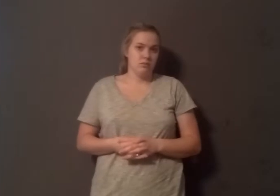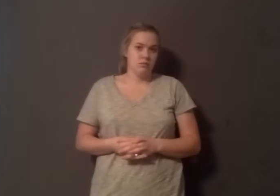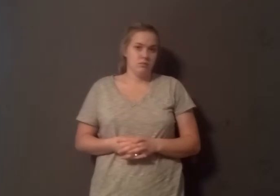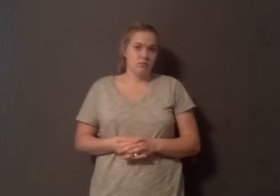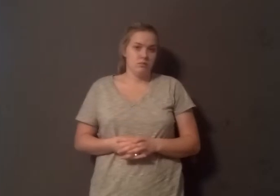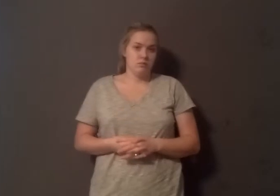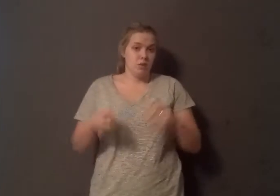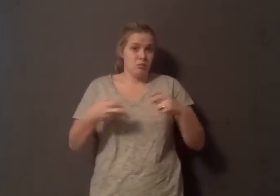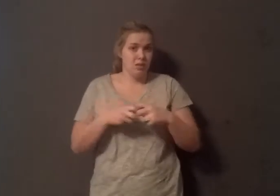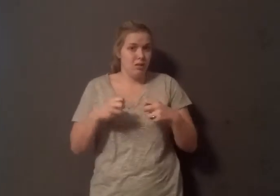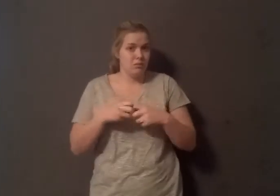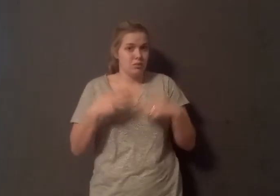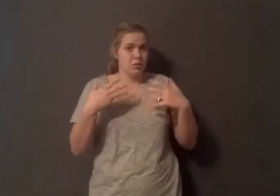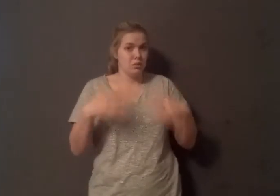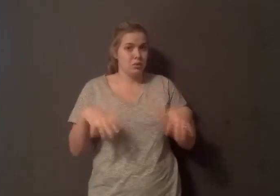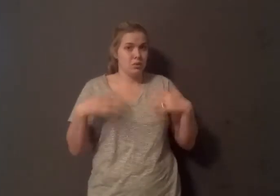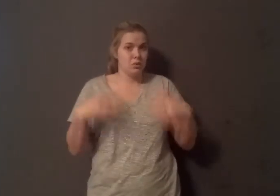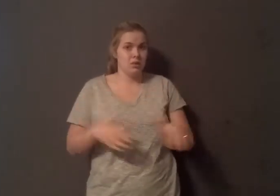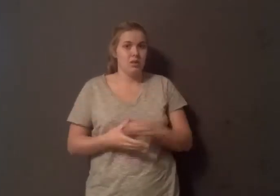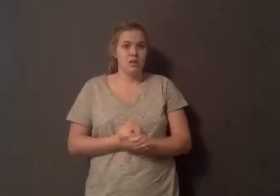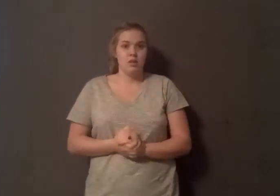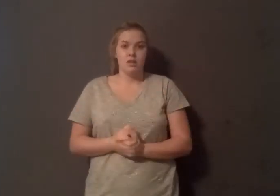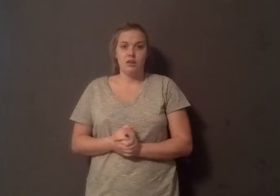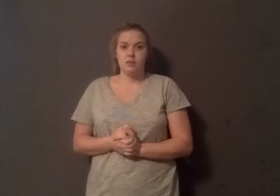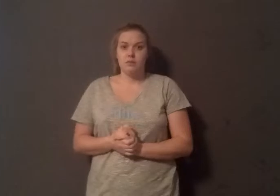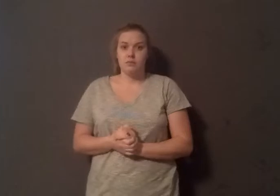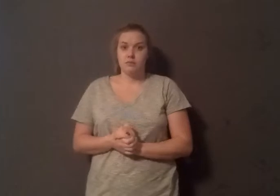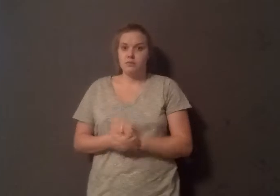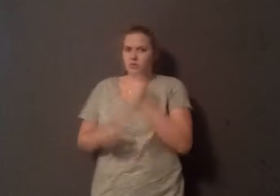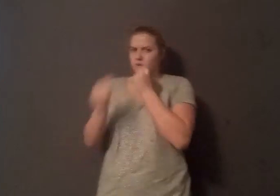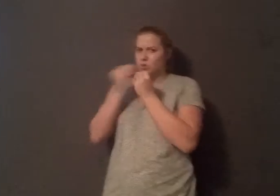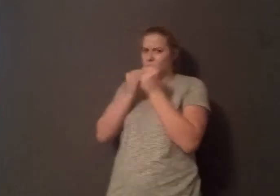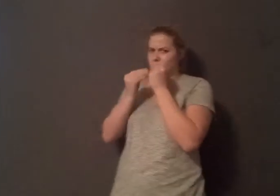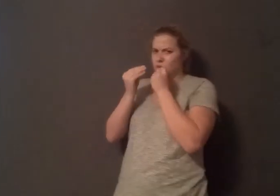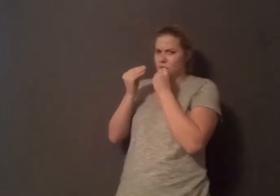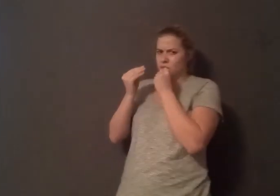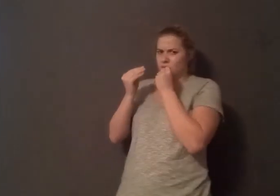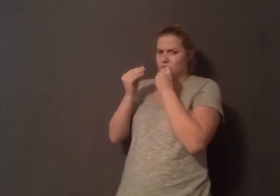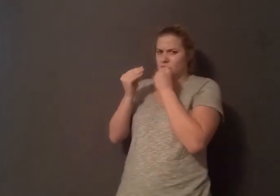with the diet and diabetes? I'm not going to get into that. Into diet? No. No.